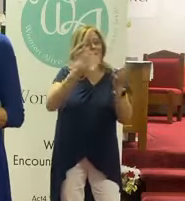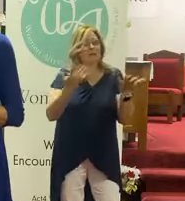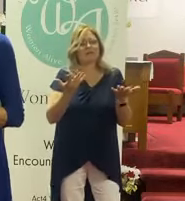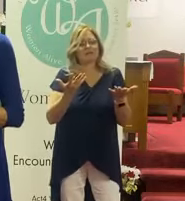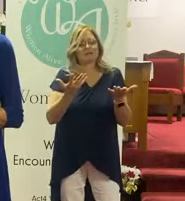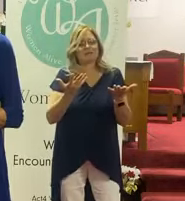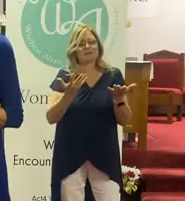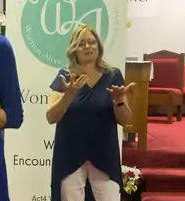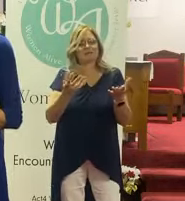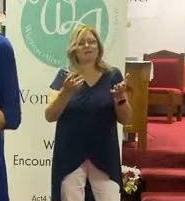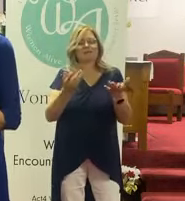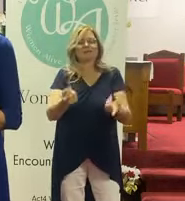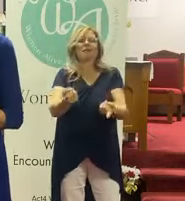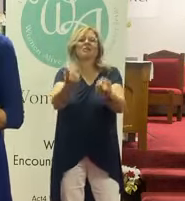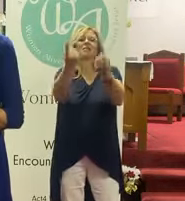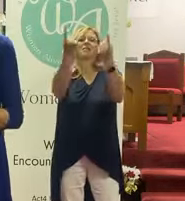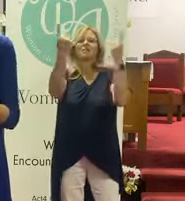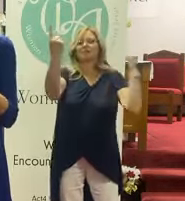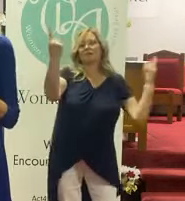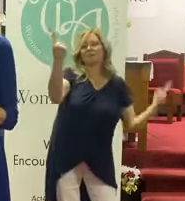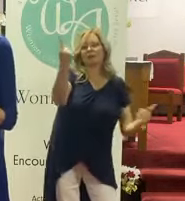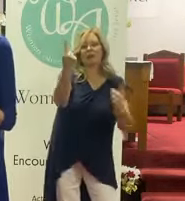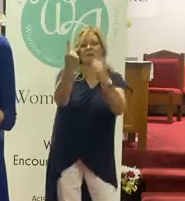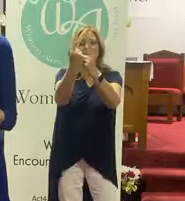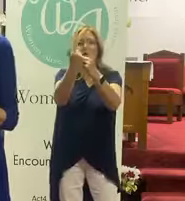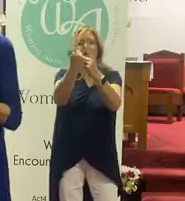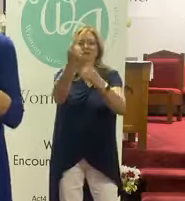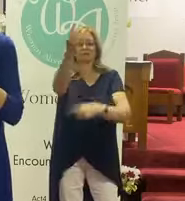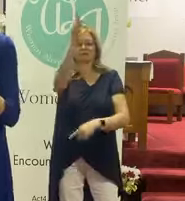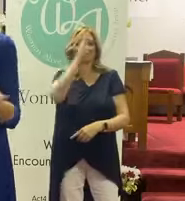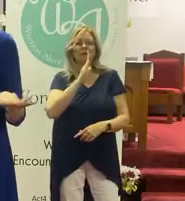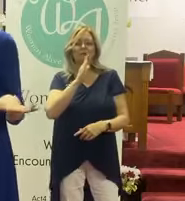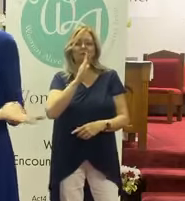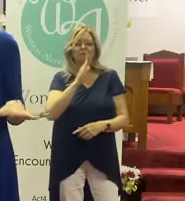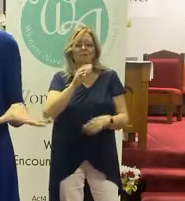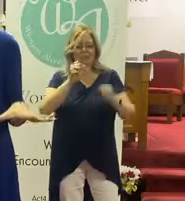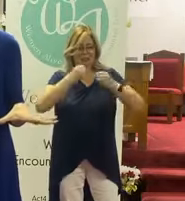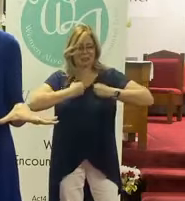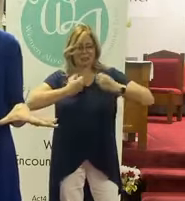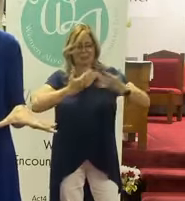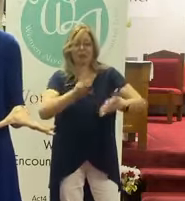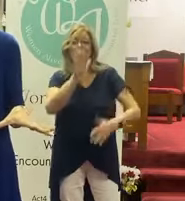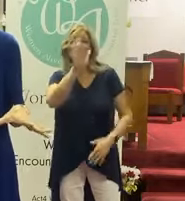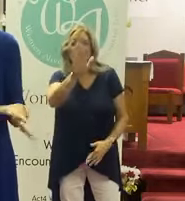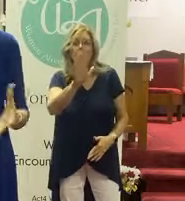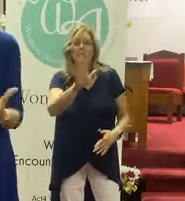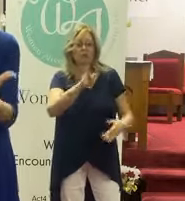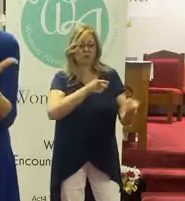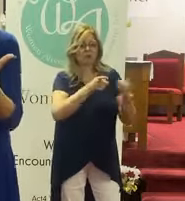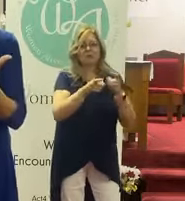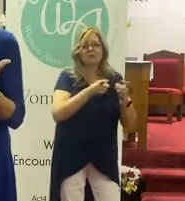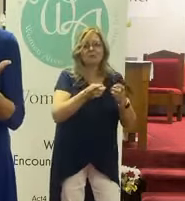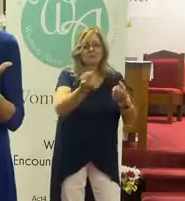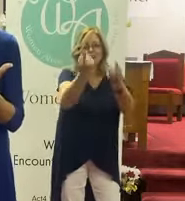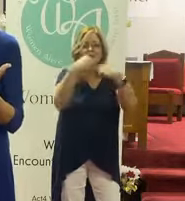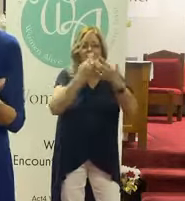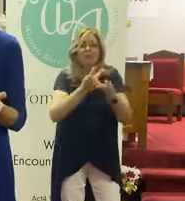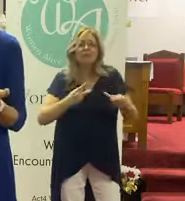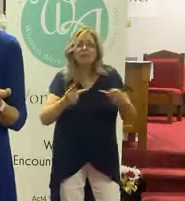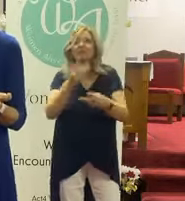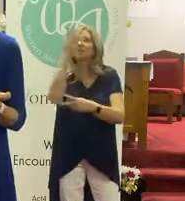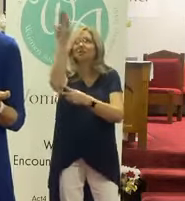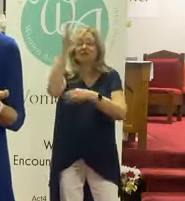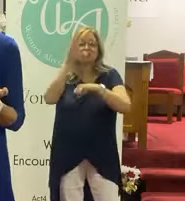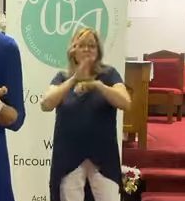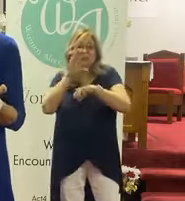The key is come back to God. The key is worship. The key is laying down your agenda and coming into that place in